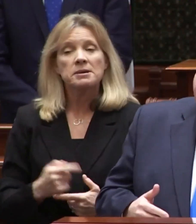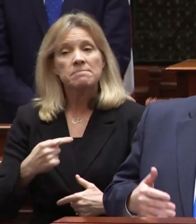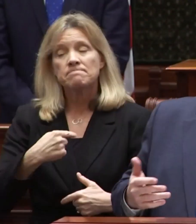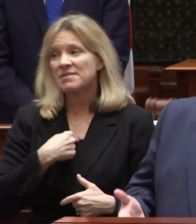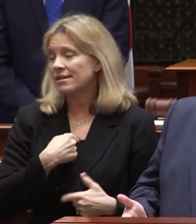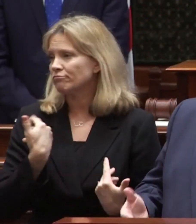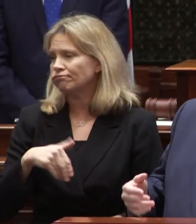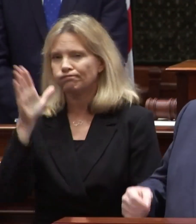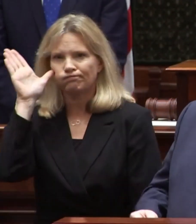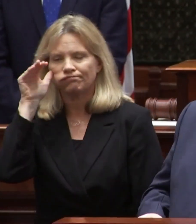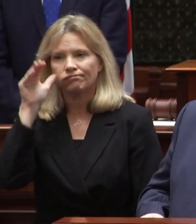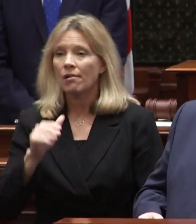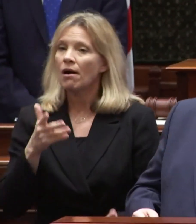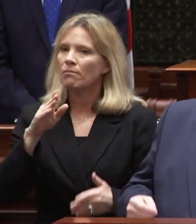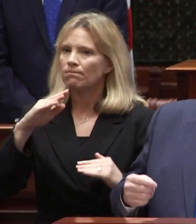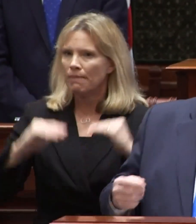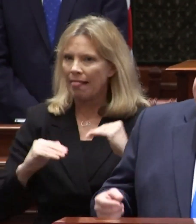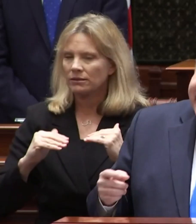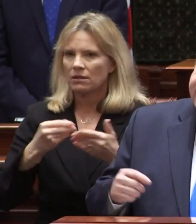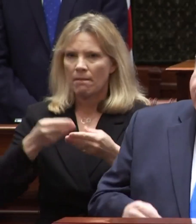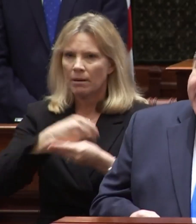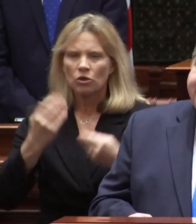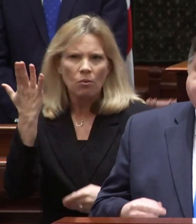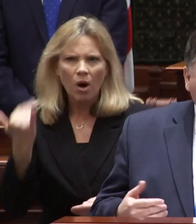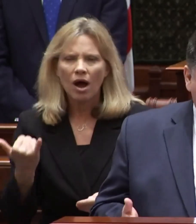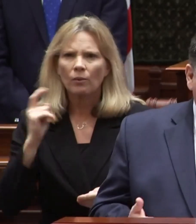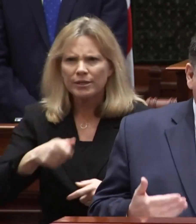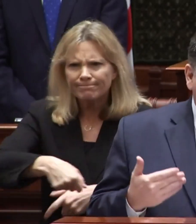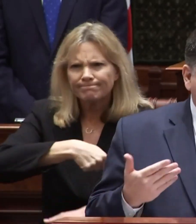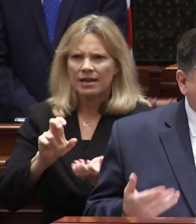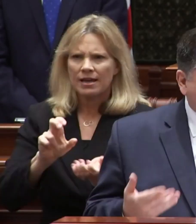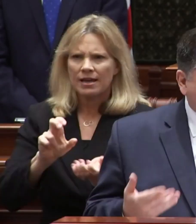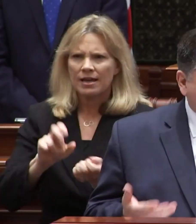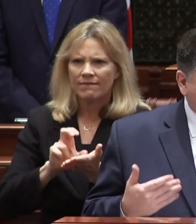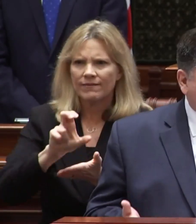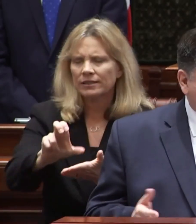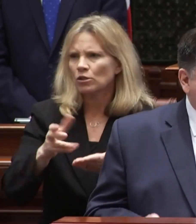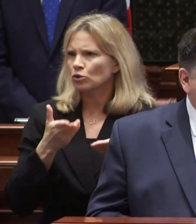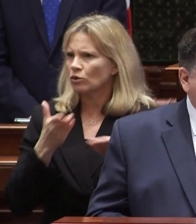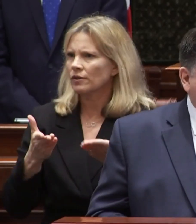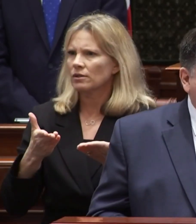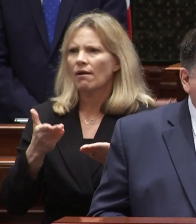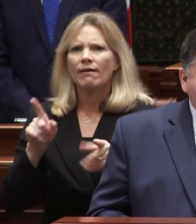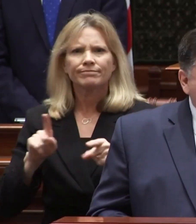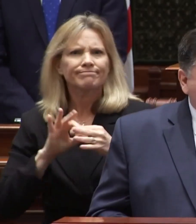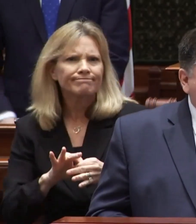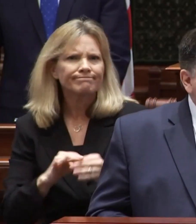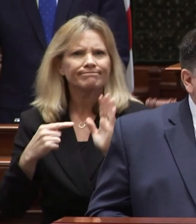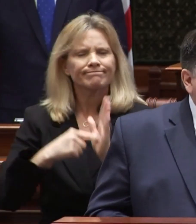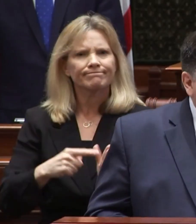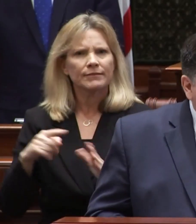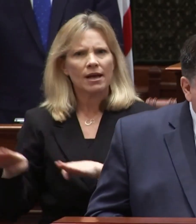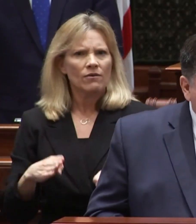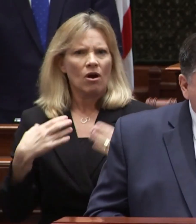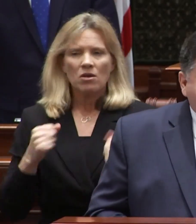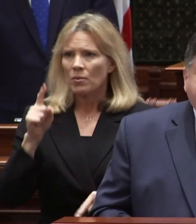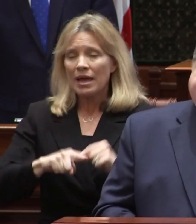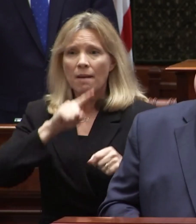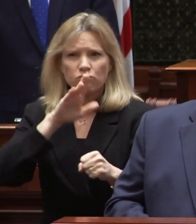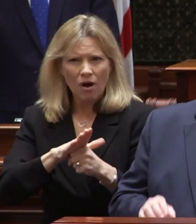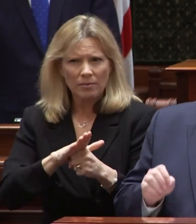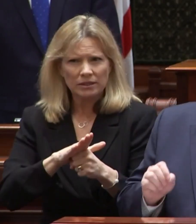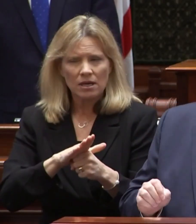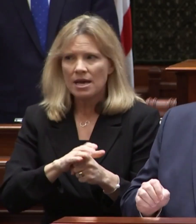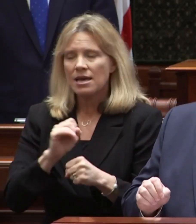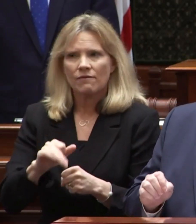i've been so adamant about balancing the budget because we need to ramp up our investments in services like behavioral health and we couldn't promise it